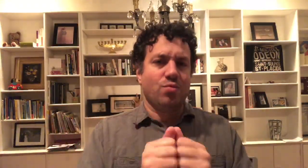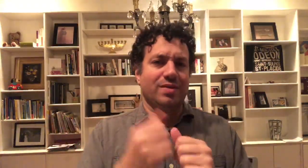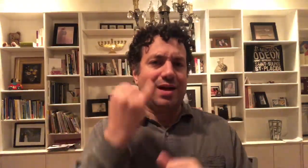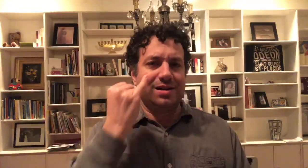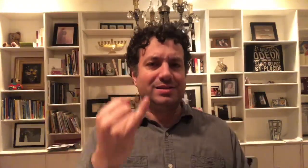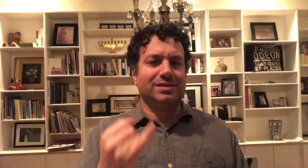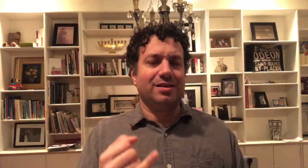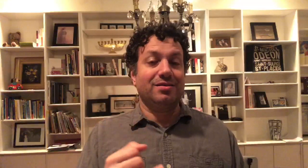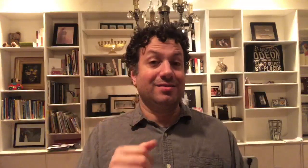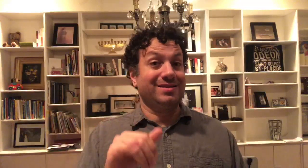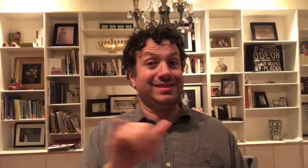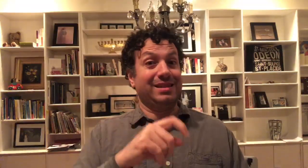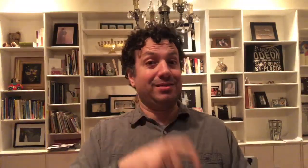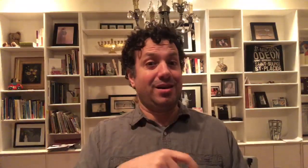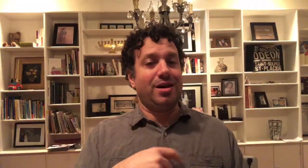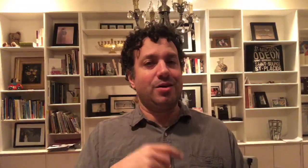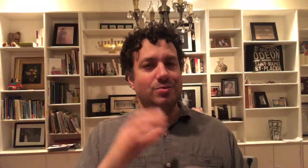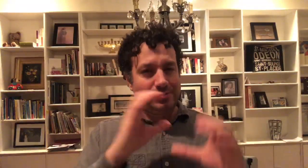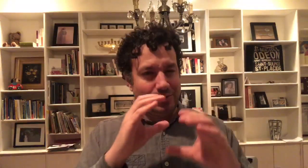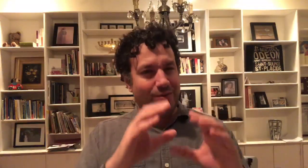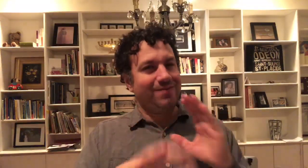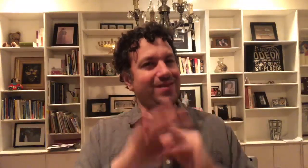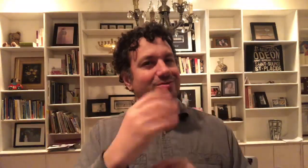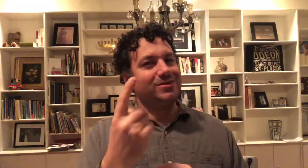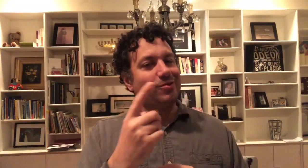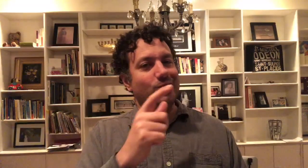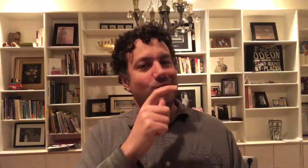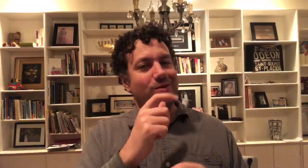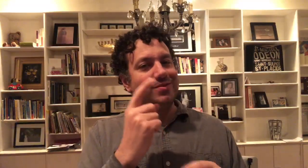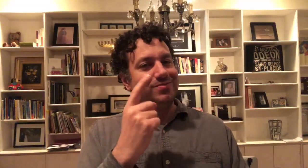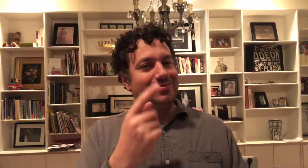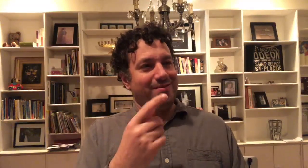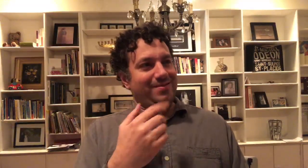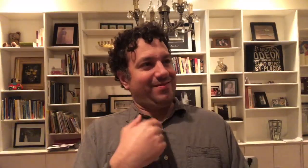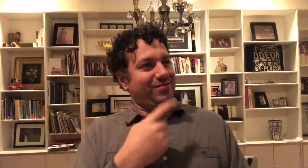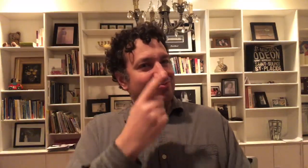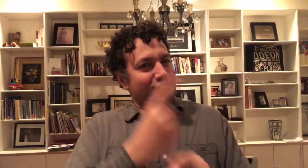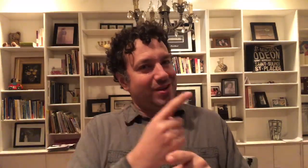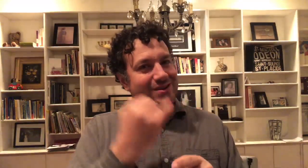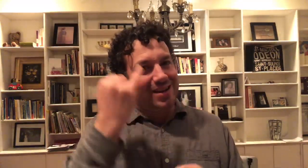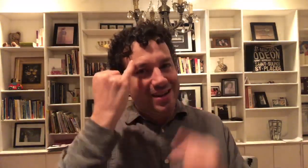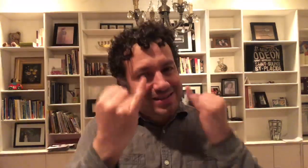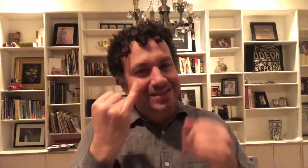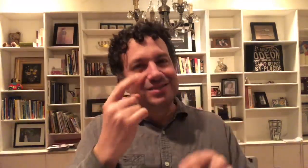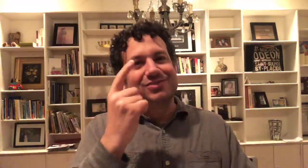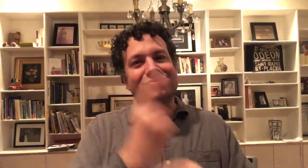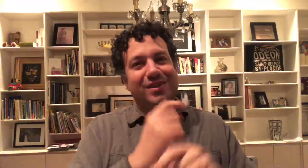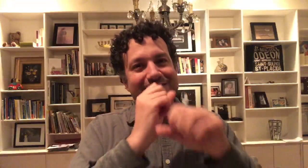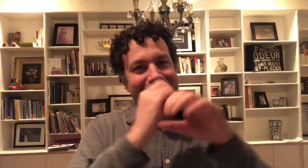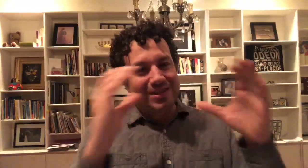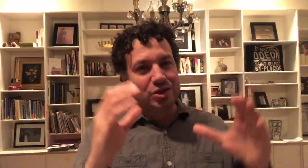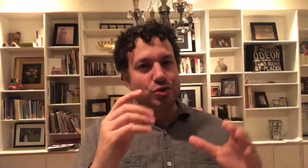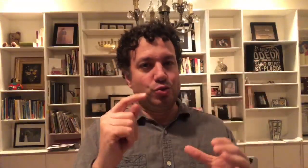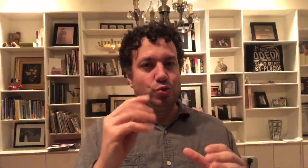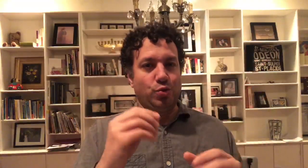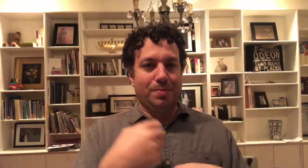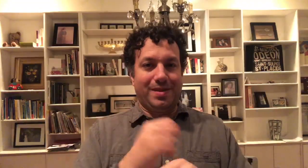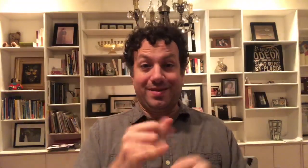Oh dear, it's the time I'm so afraid to it. It's just my mission to me.